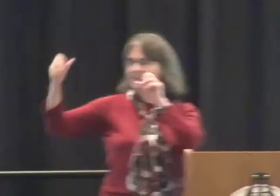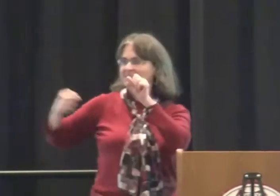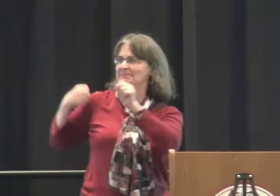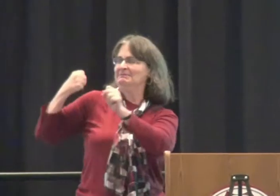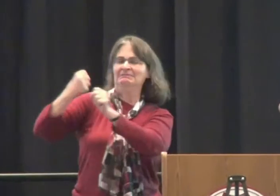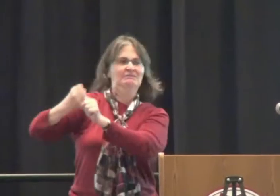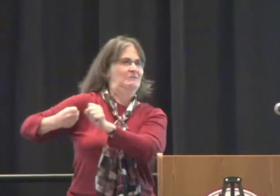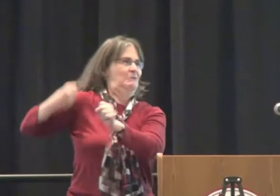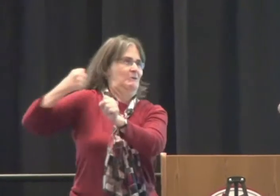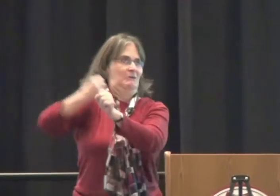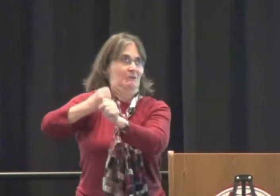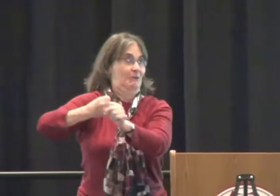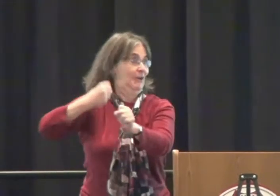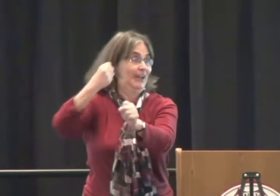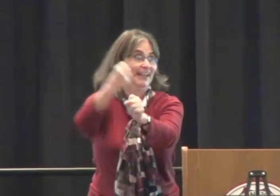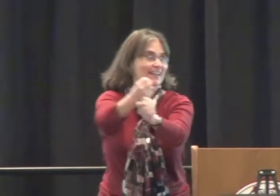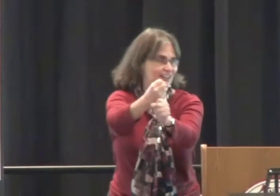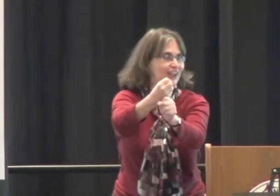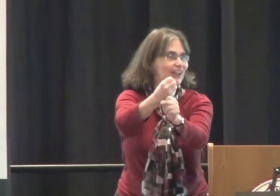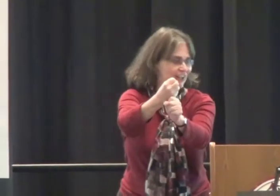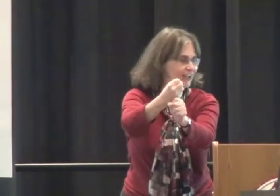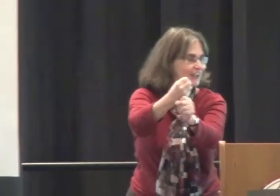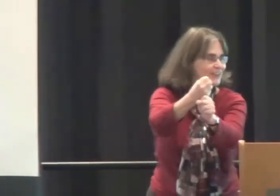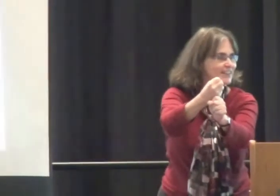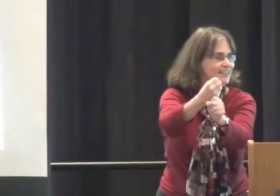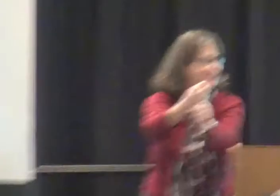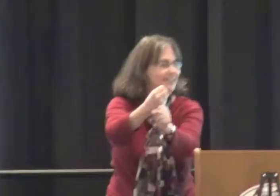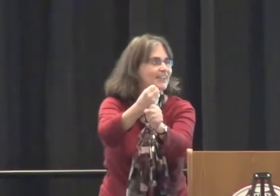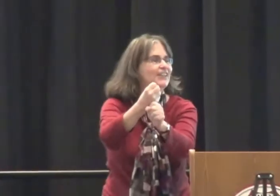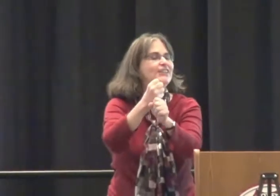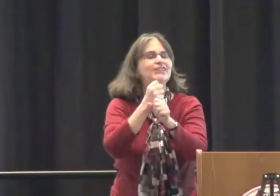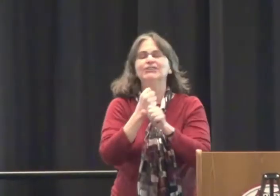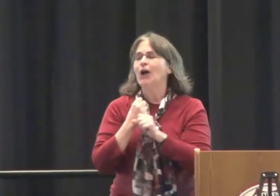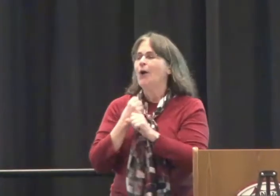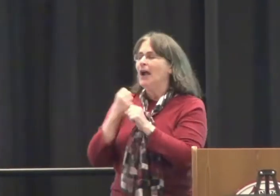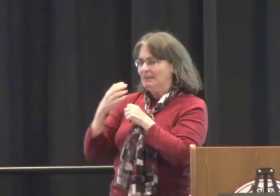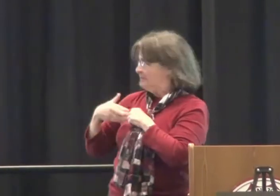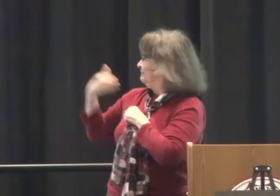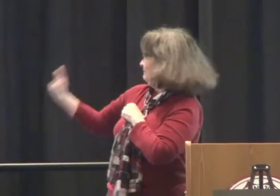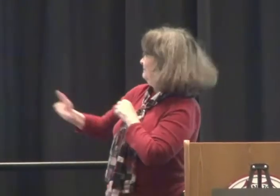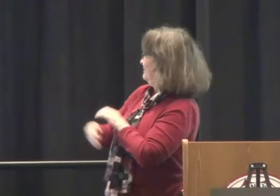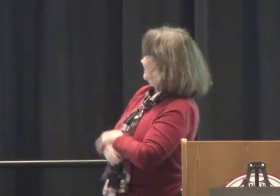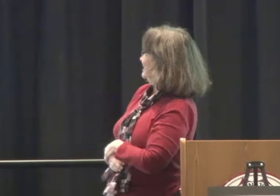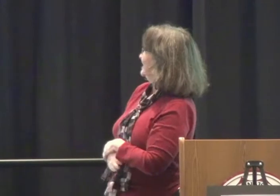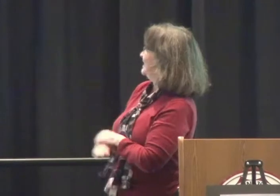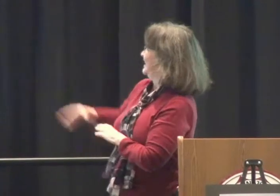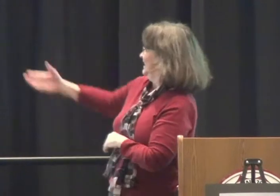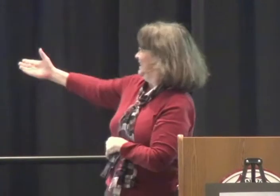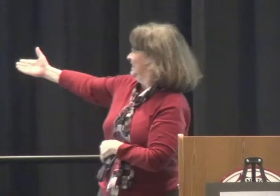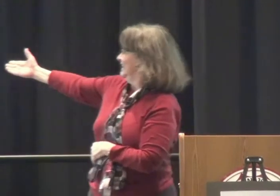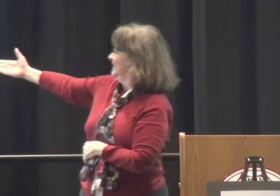had learned in her work over her many years as a fantastic teacher. Let's take a look here.